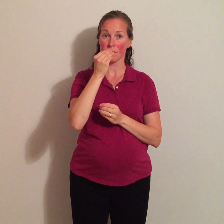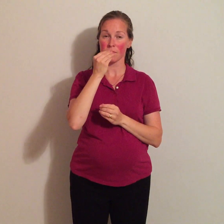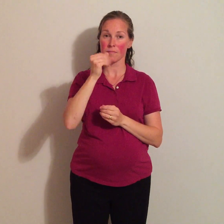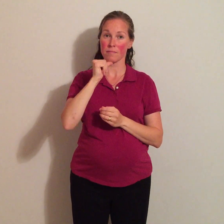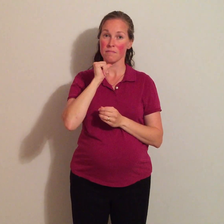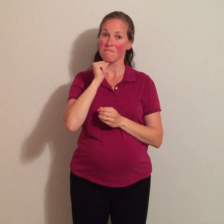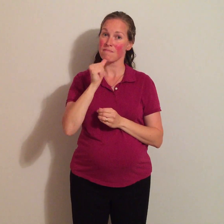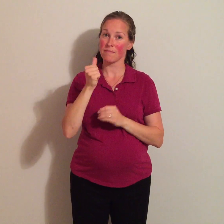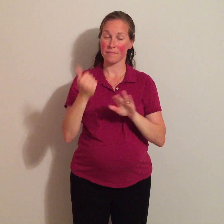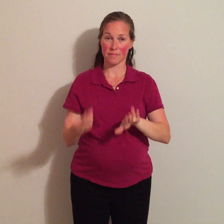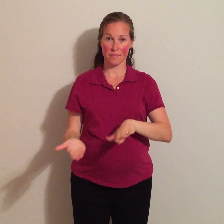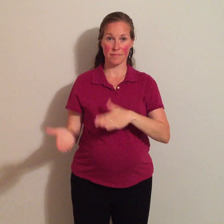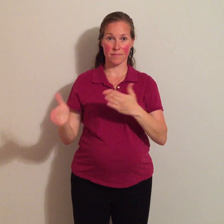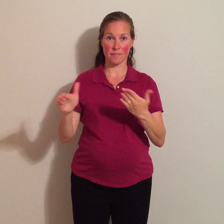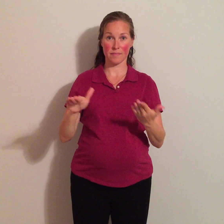it and not die